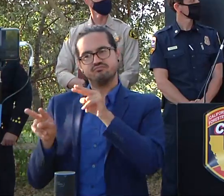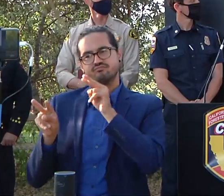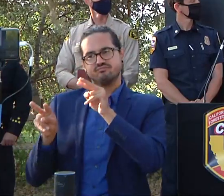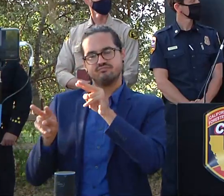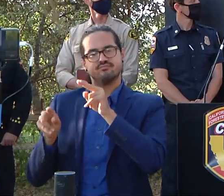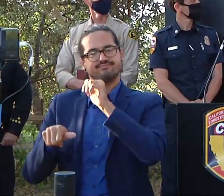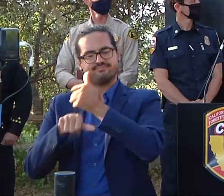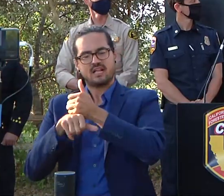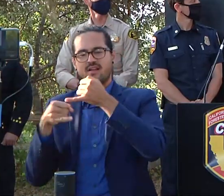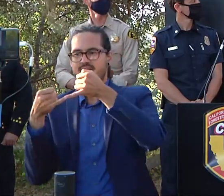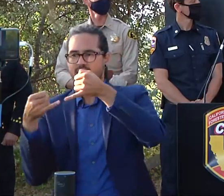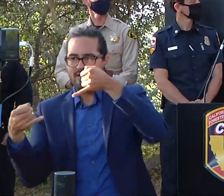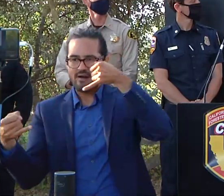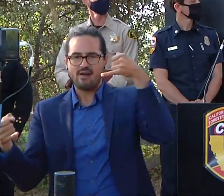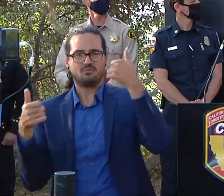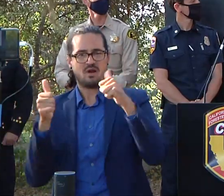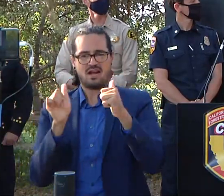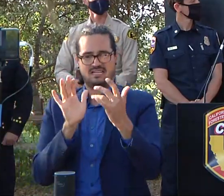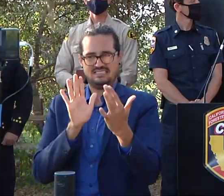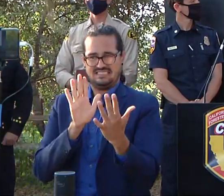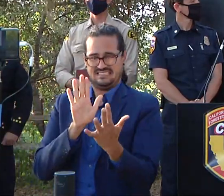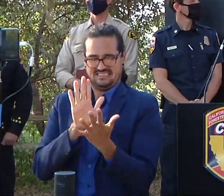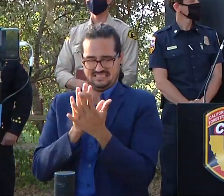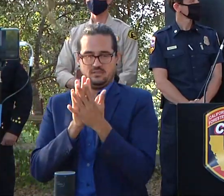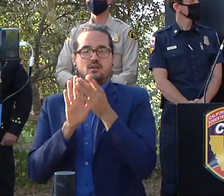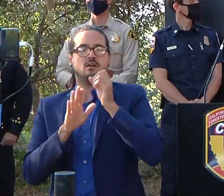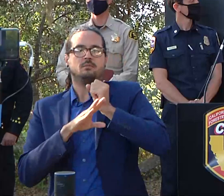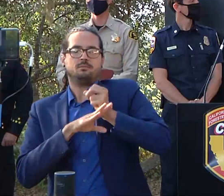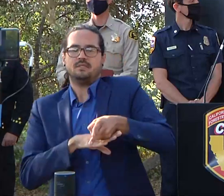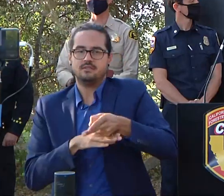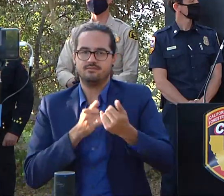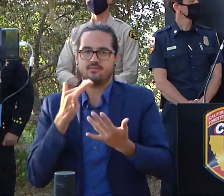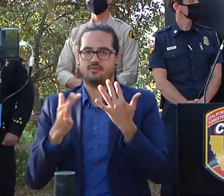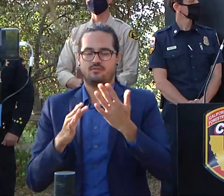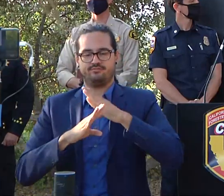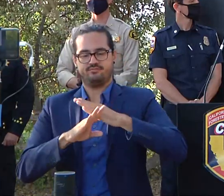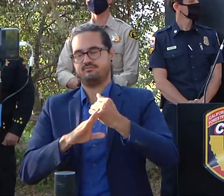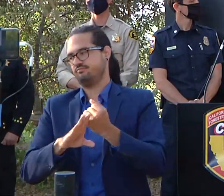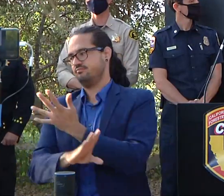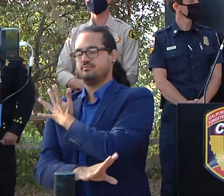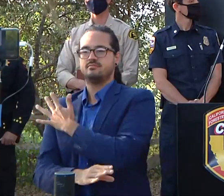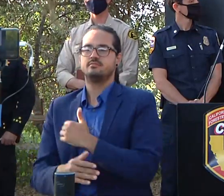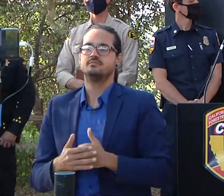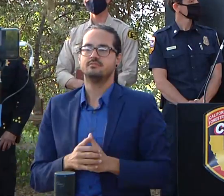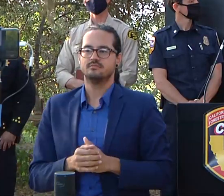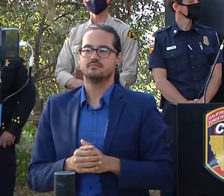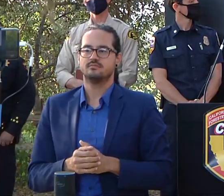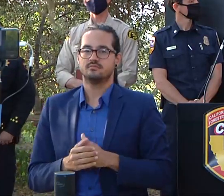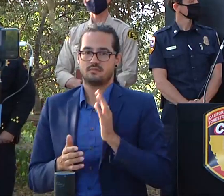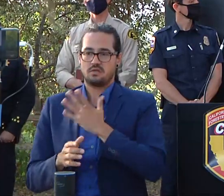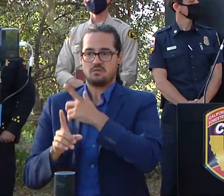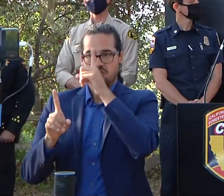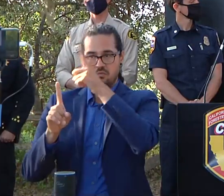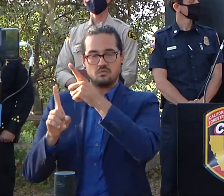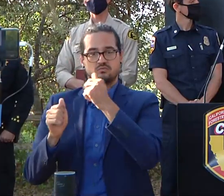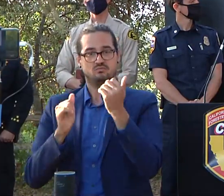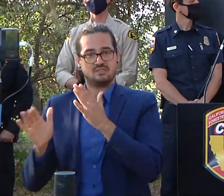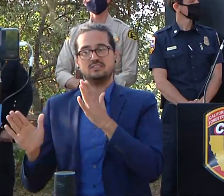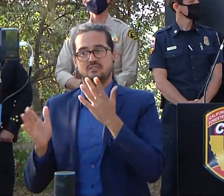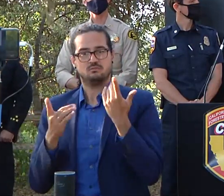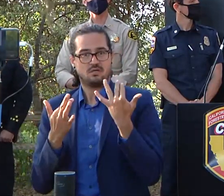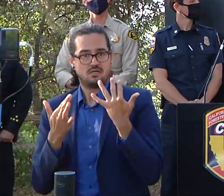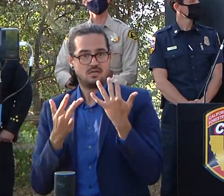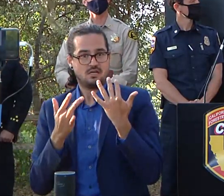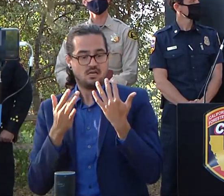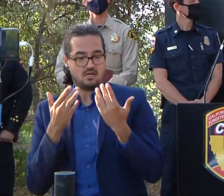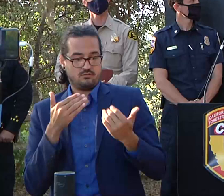uh take a good control of the fire and fit within our strategy so we've been waiting waiting waiting for it but what's good about this